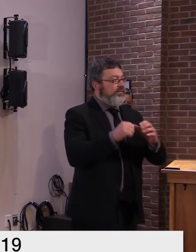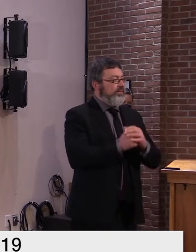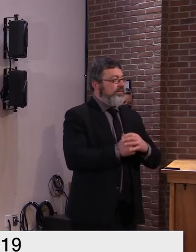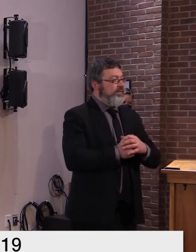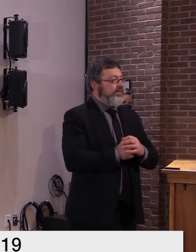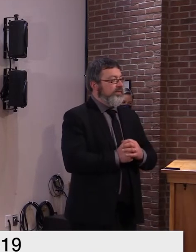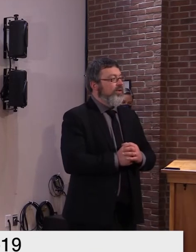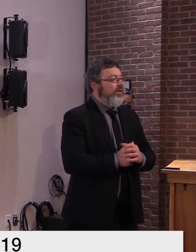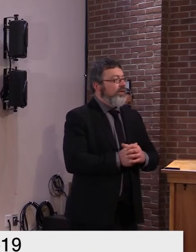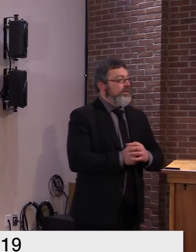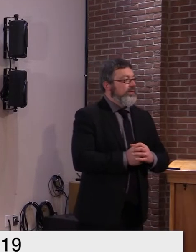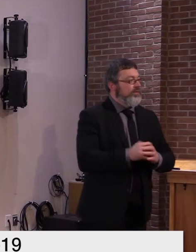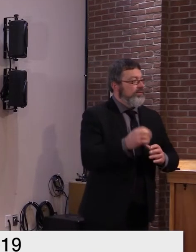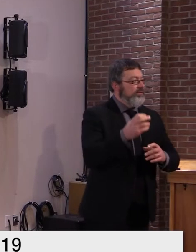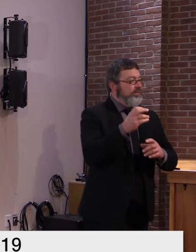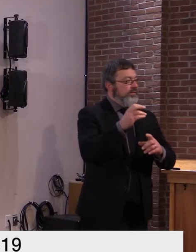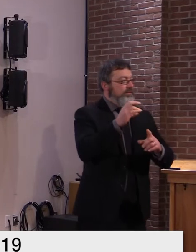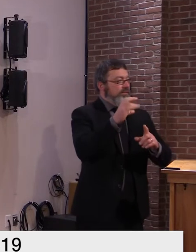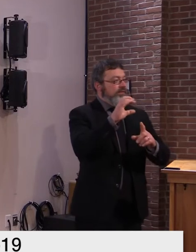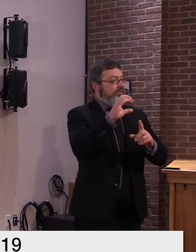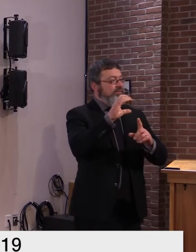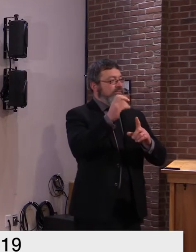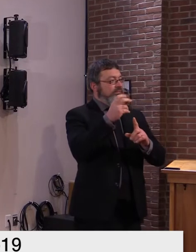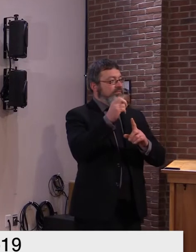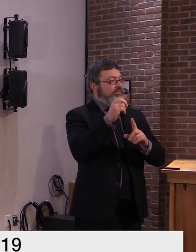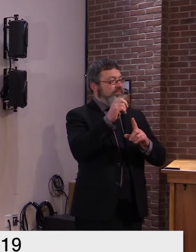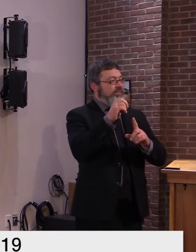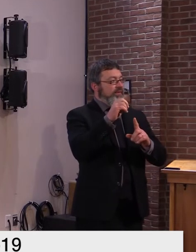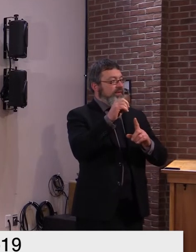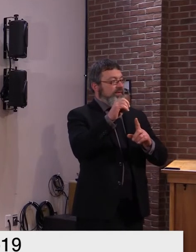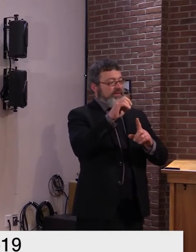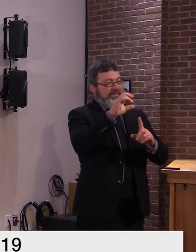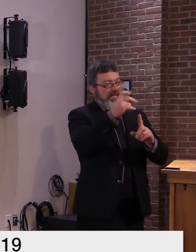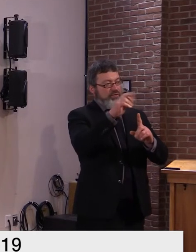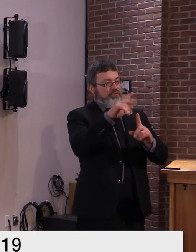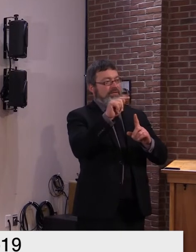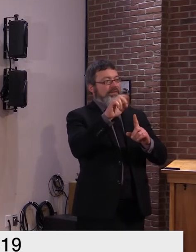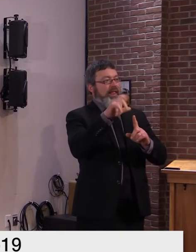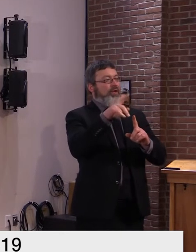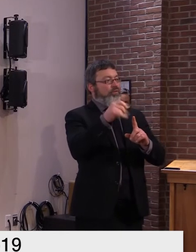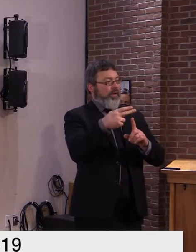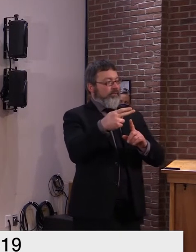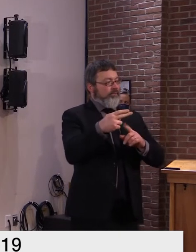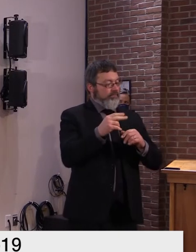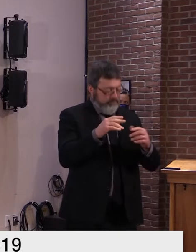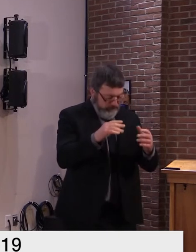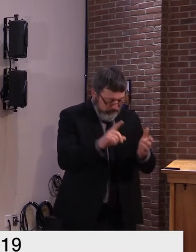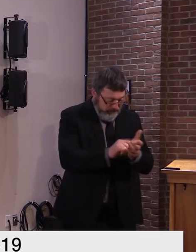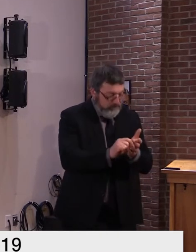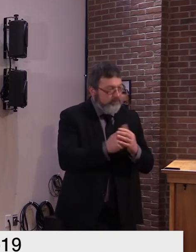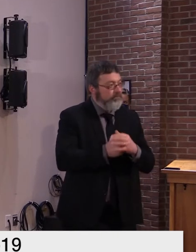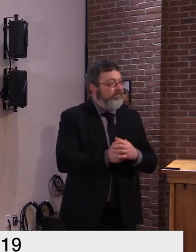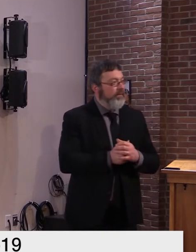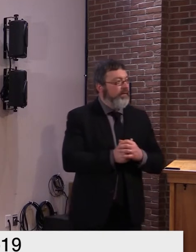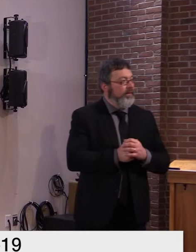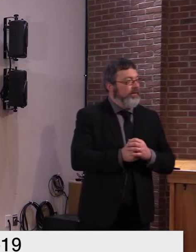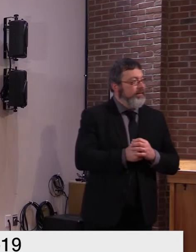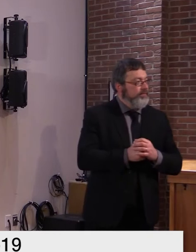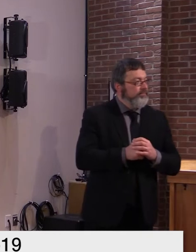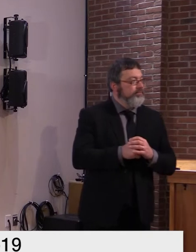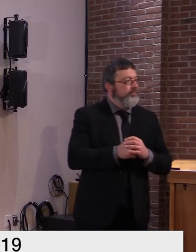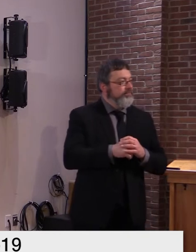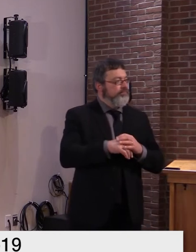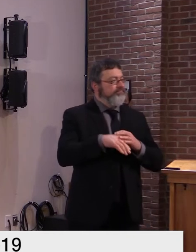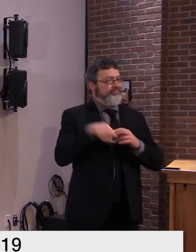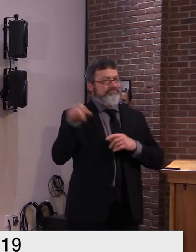messaging plan for ensuring that people take the shot and and when would that plan be publicly available yeah